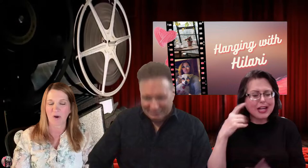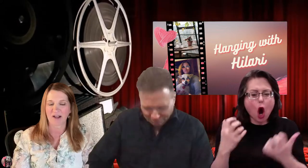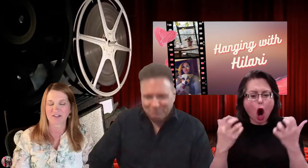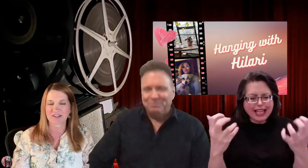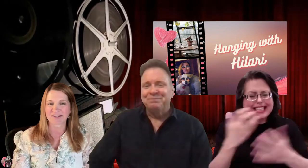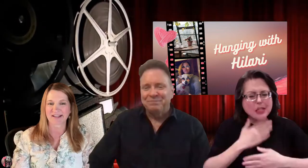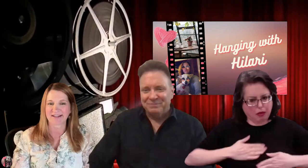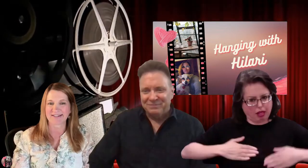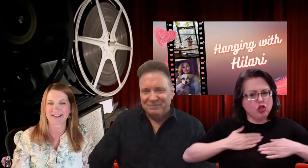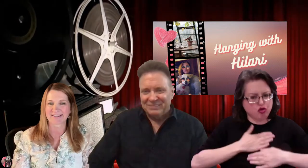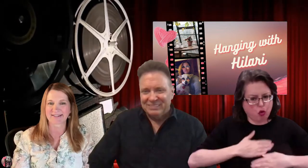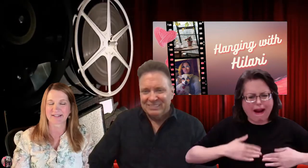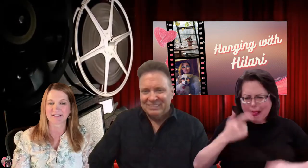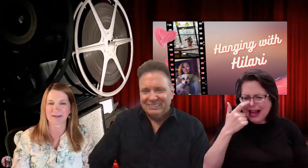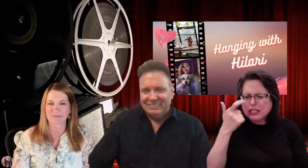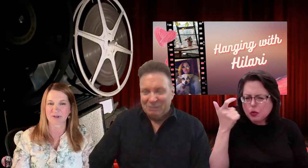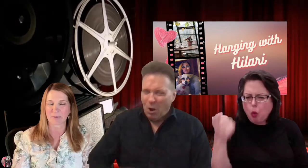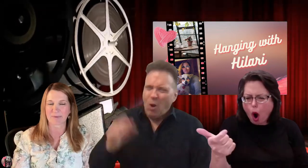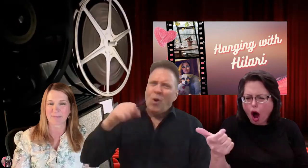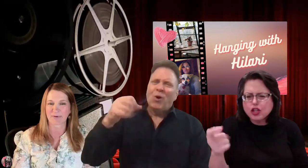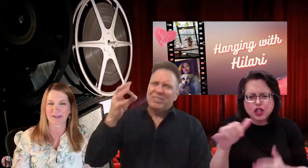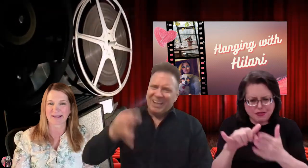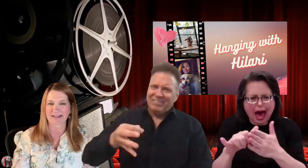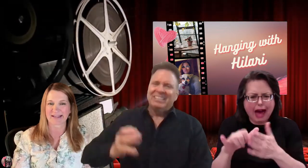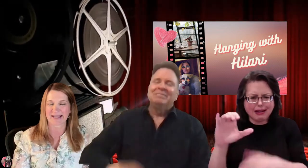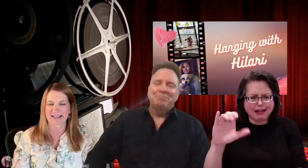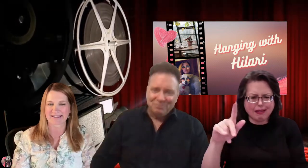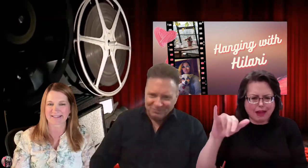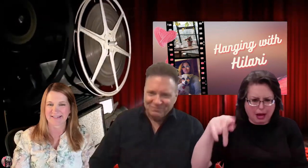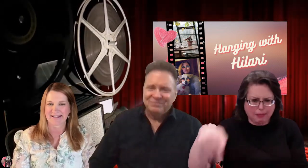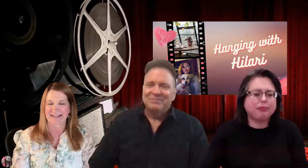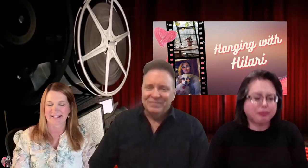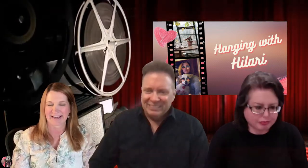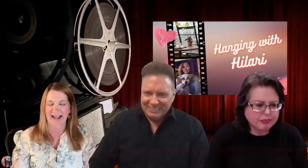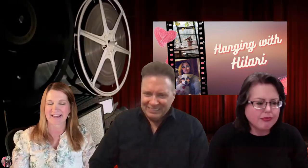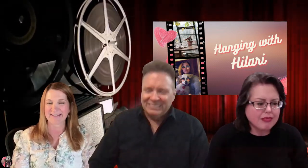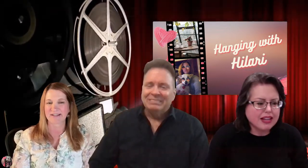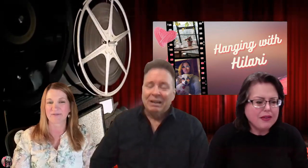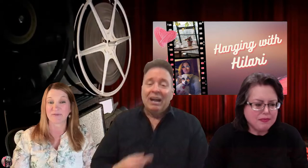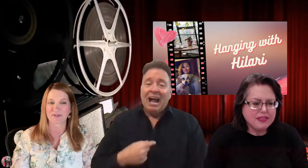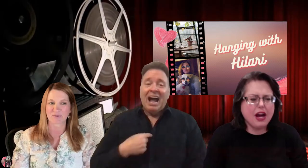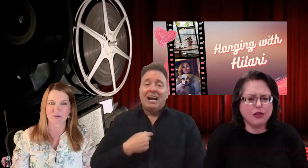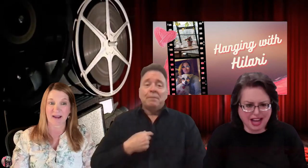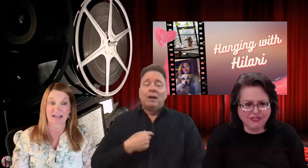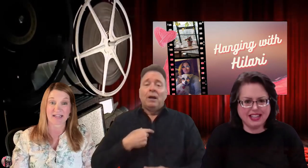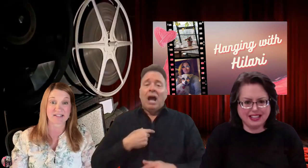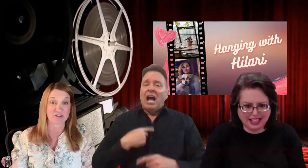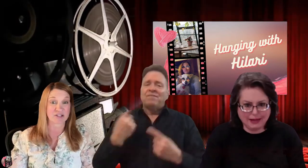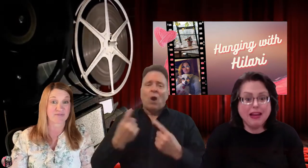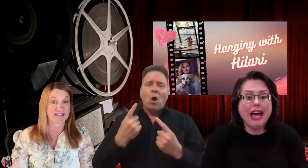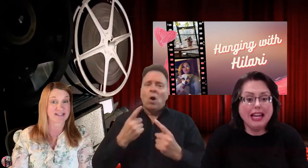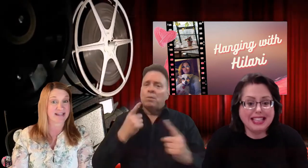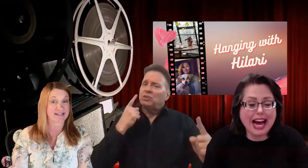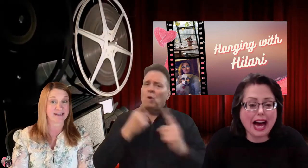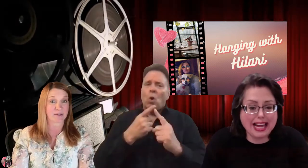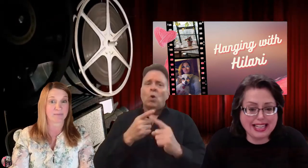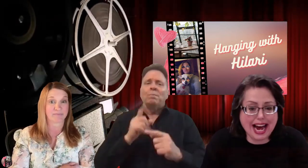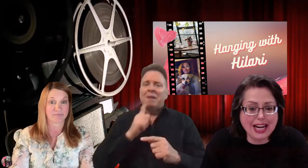watch the sign-tastic clips. So, people can get an idea of the visuals. Oh, definitely. It looks fantastic. Yeah. And, I